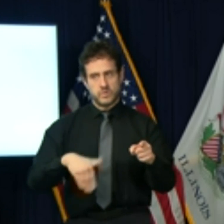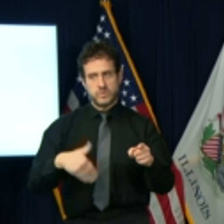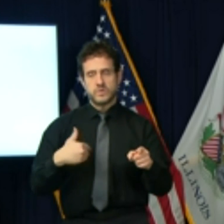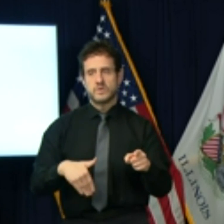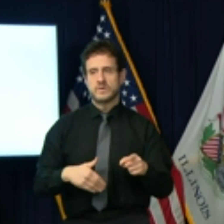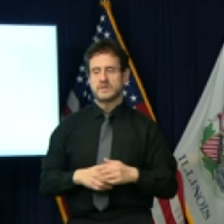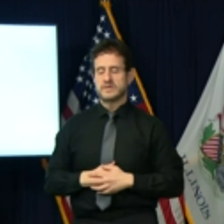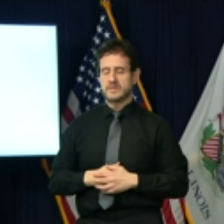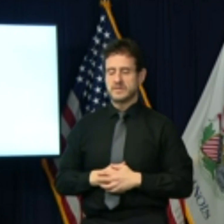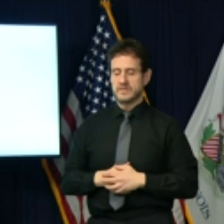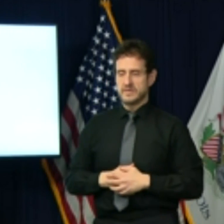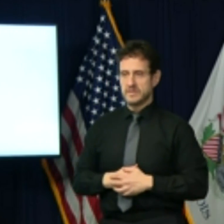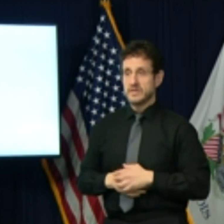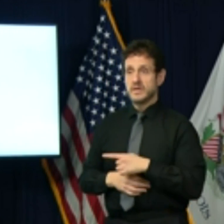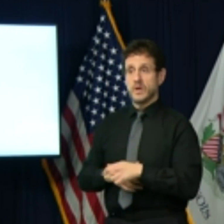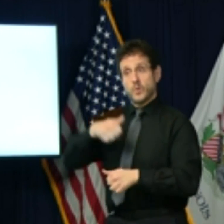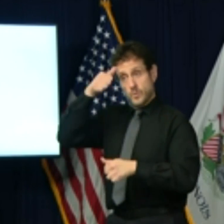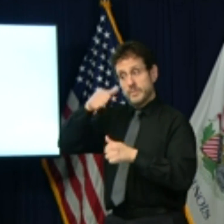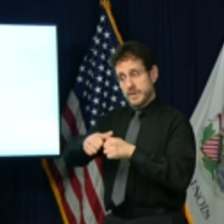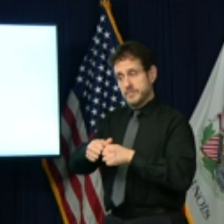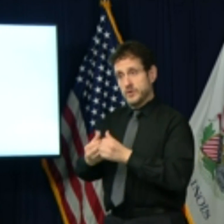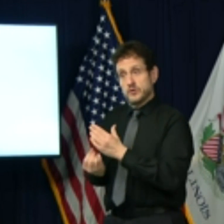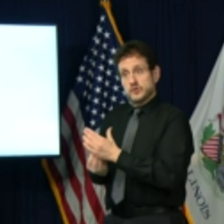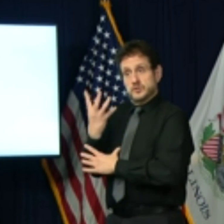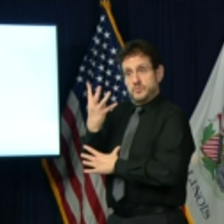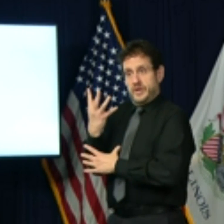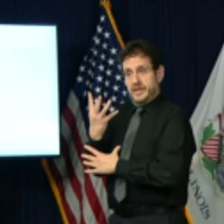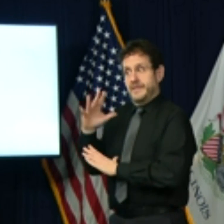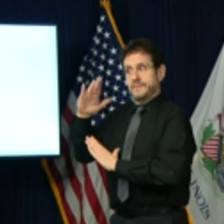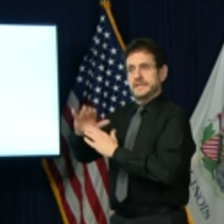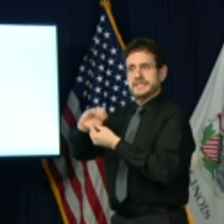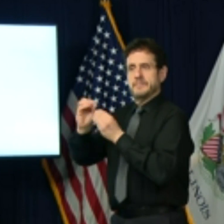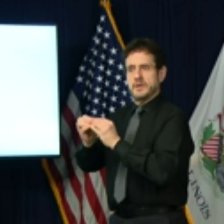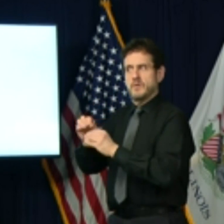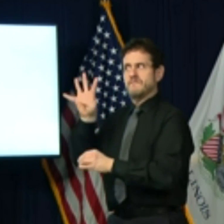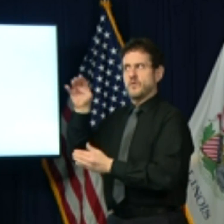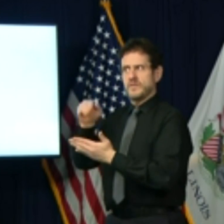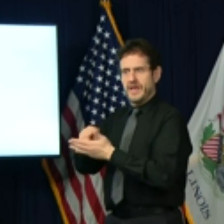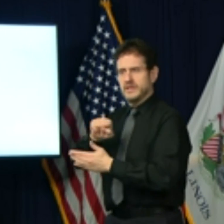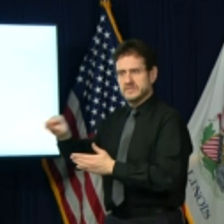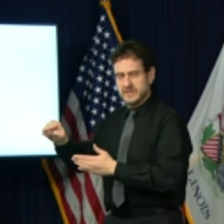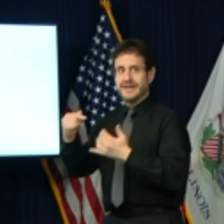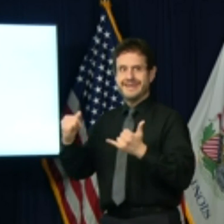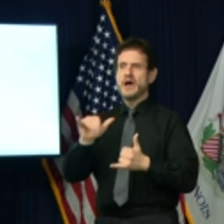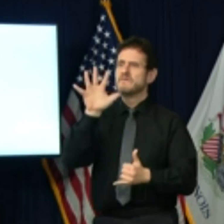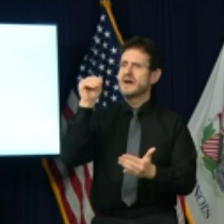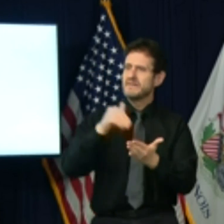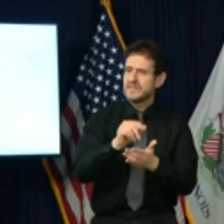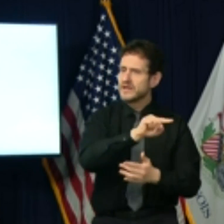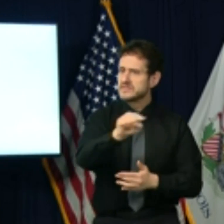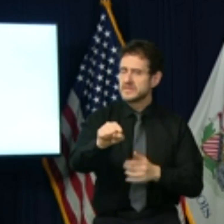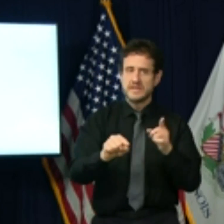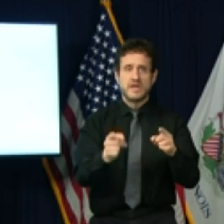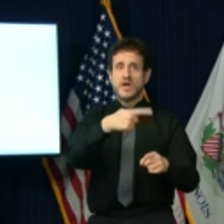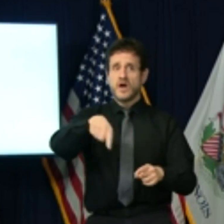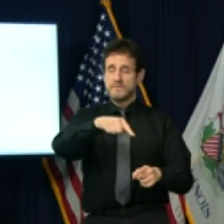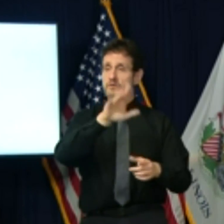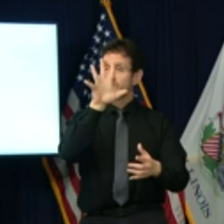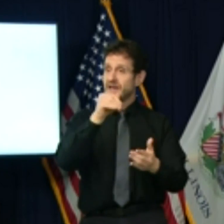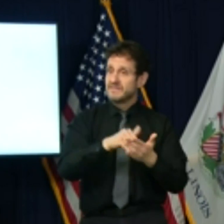,000 more than we had at our peak in the spring. Of those 5